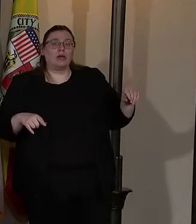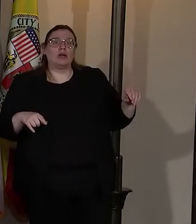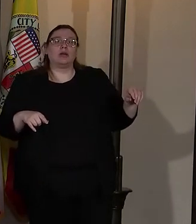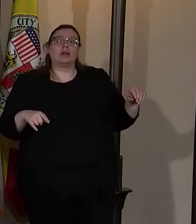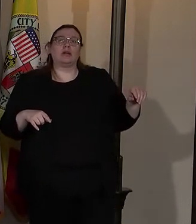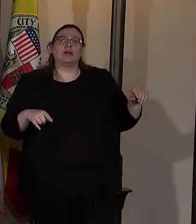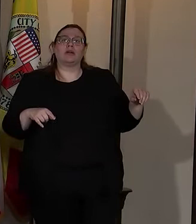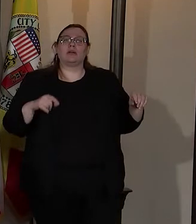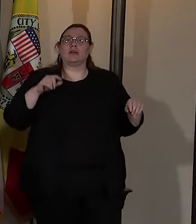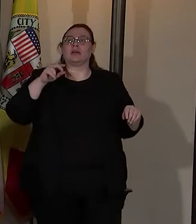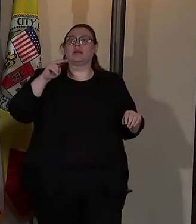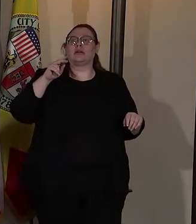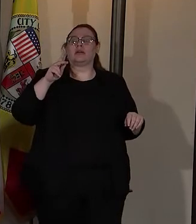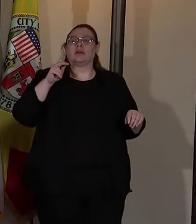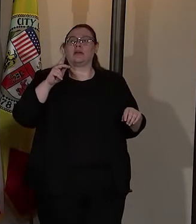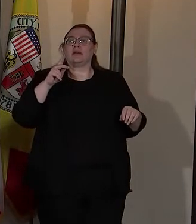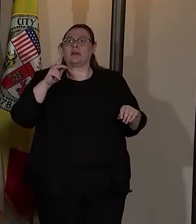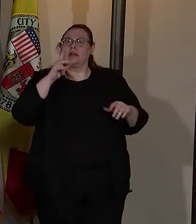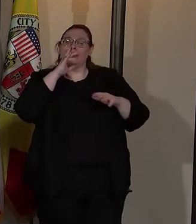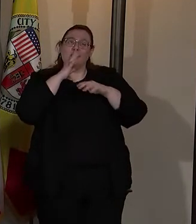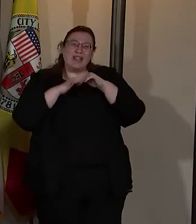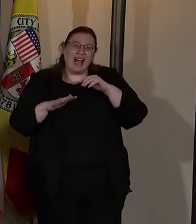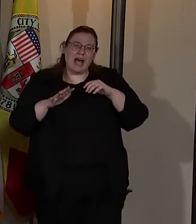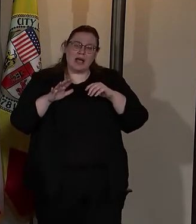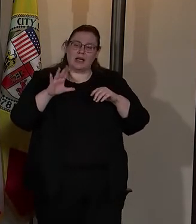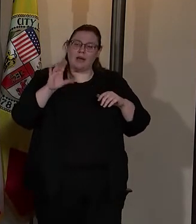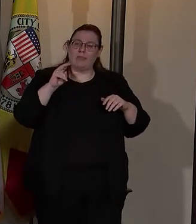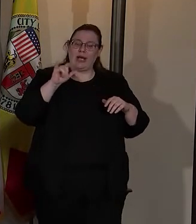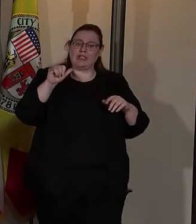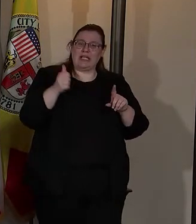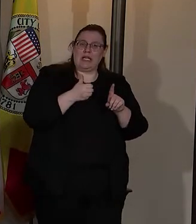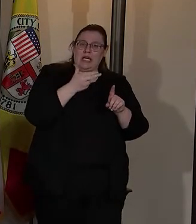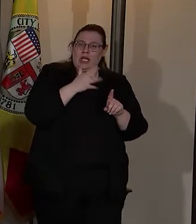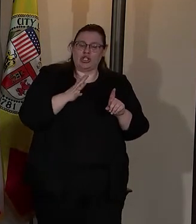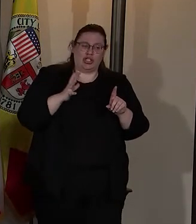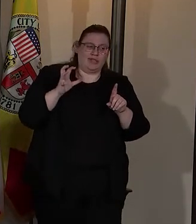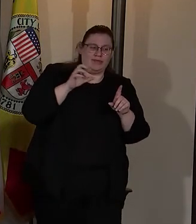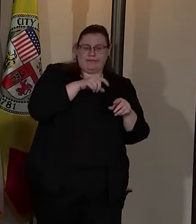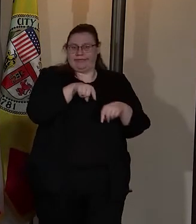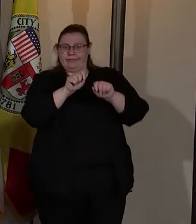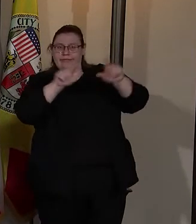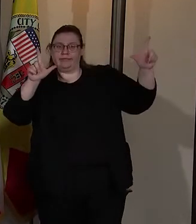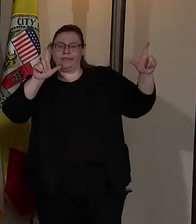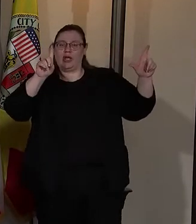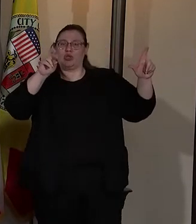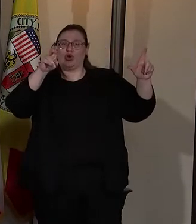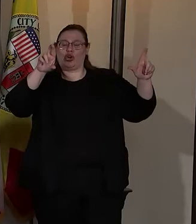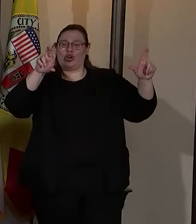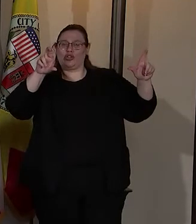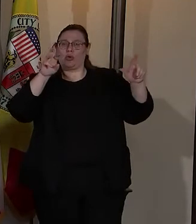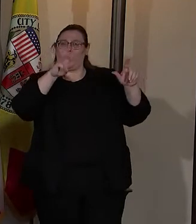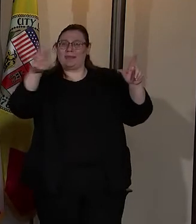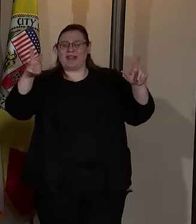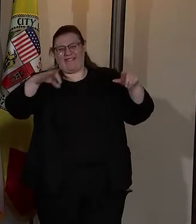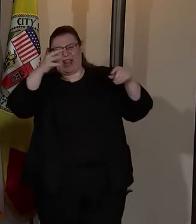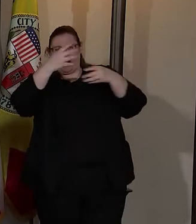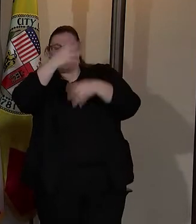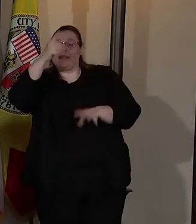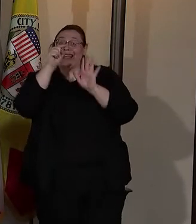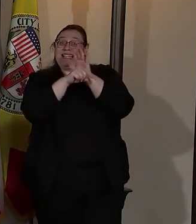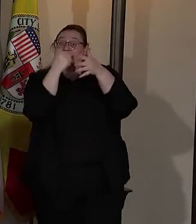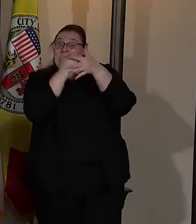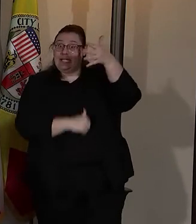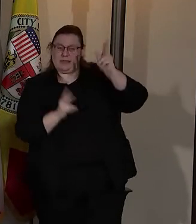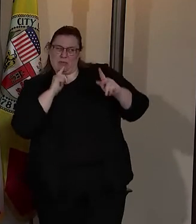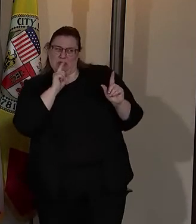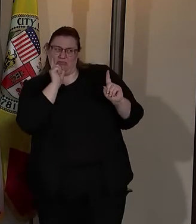When the Nickerson, when the blood bounty hunters went on to Dorner's website and they were going down his kill list of the officers he intended to